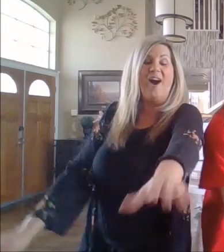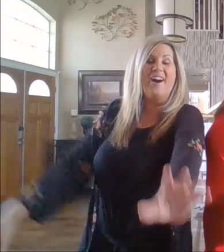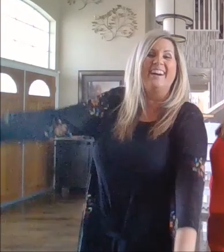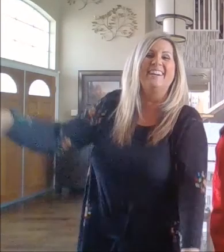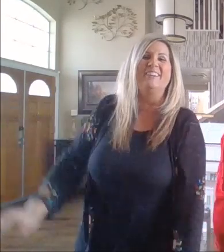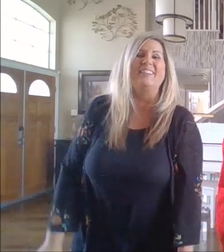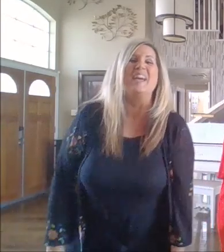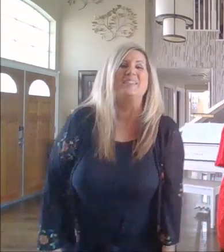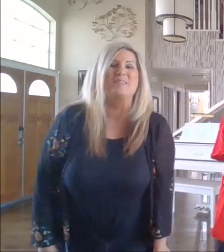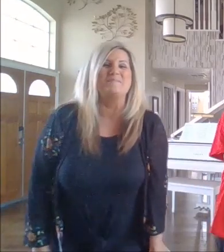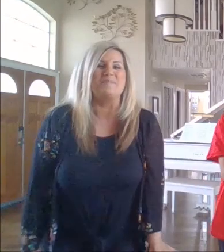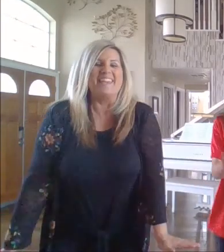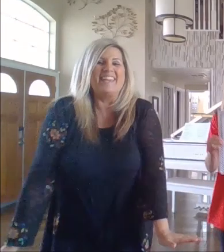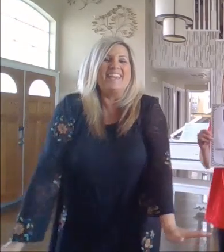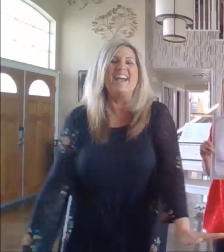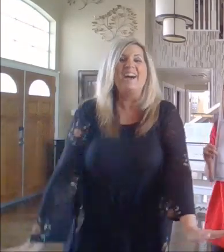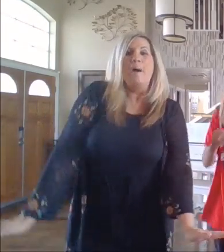Who let the T out?